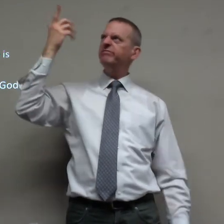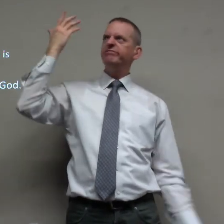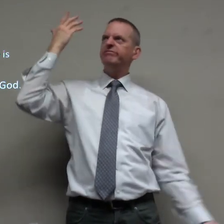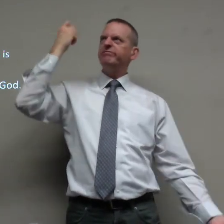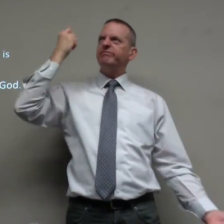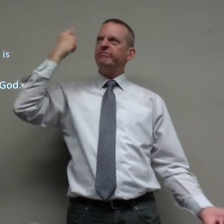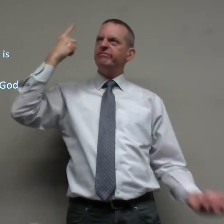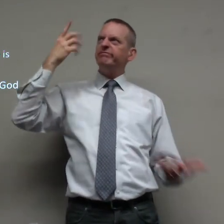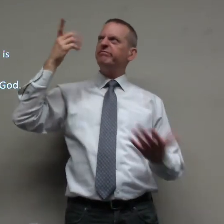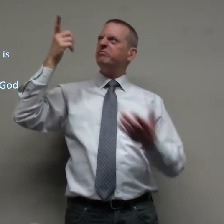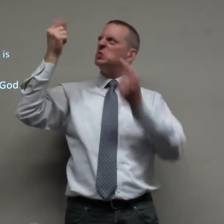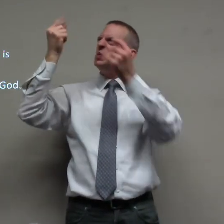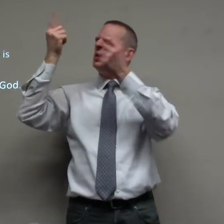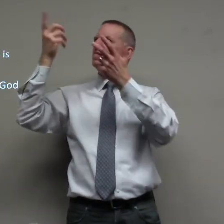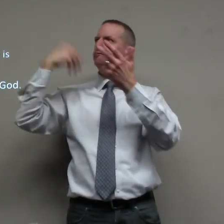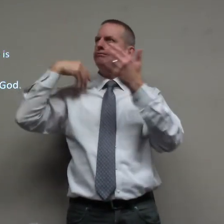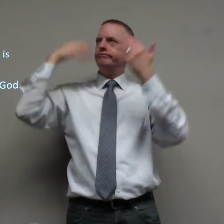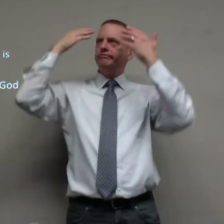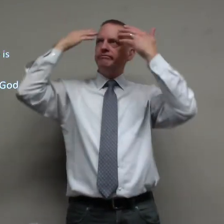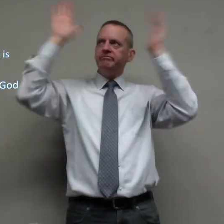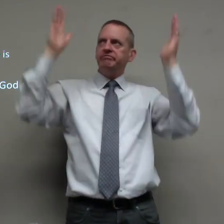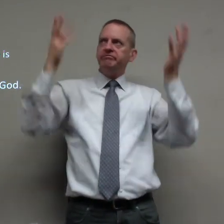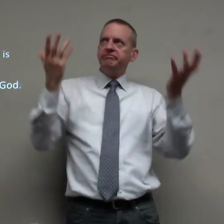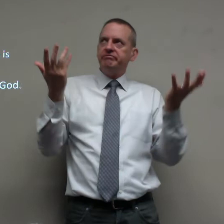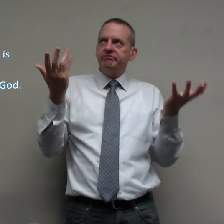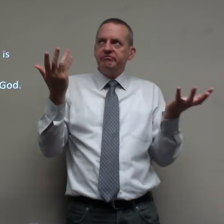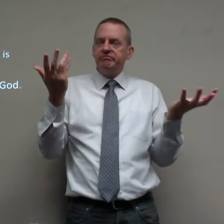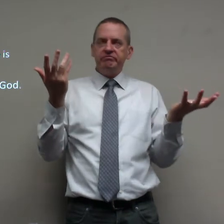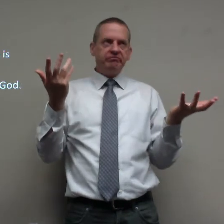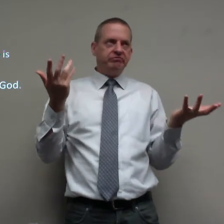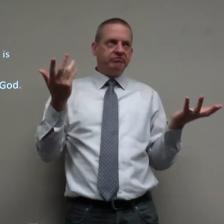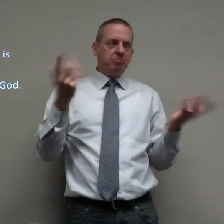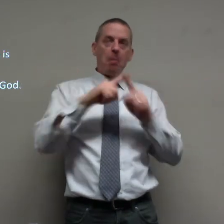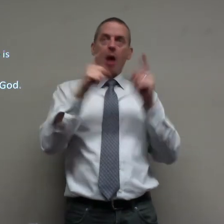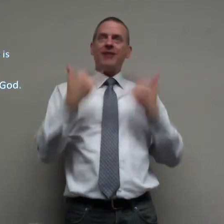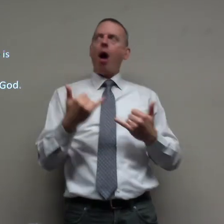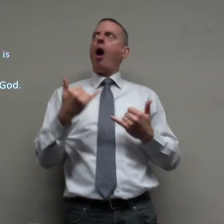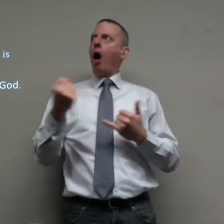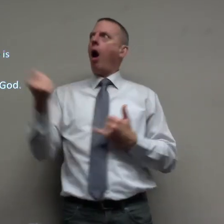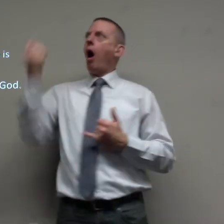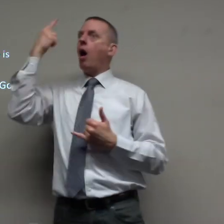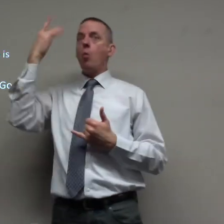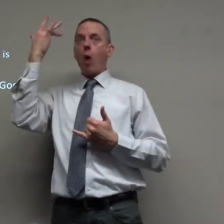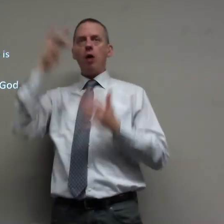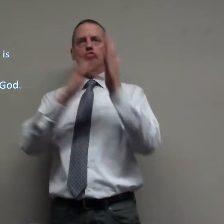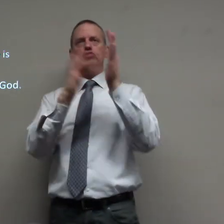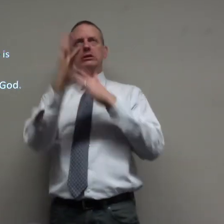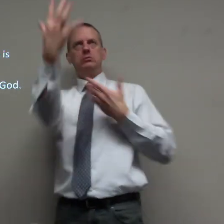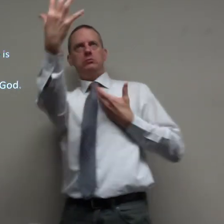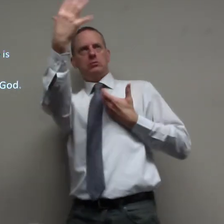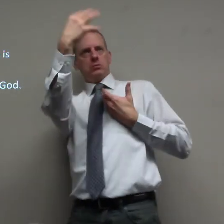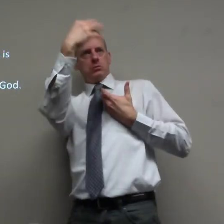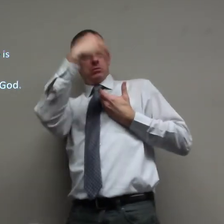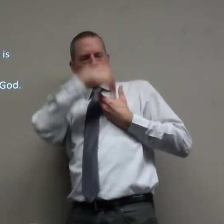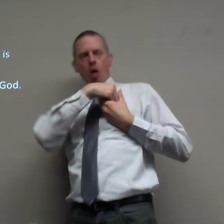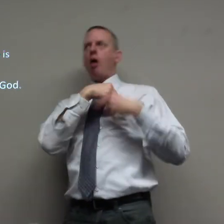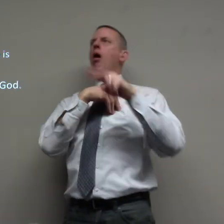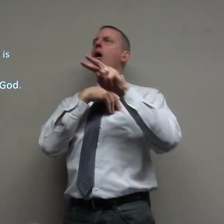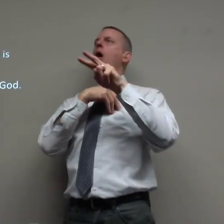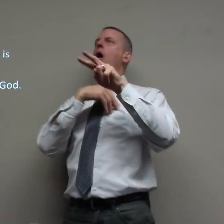they don't understand God they don't understand what he does but now I finally can understand because Jesus has become a part